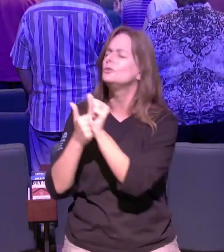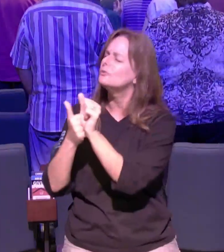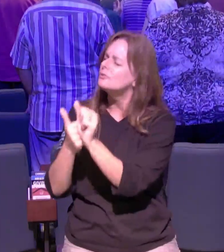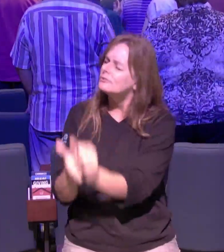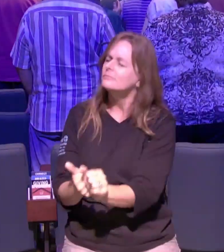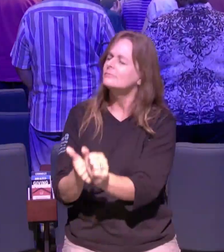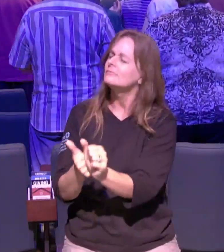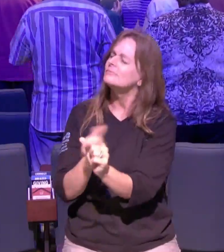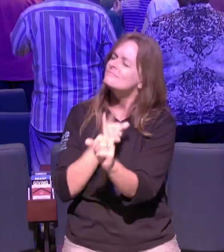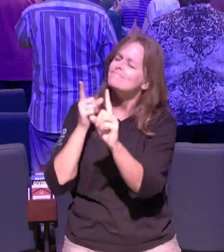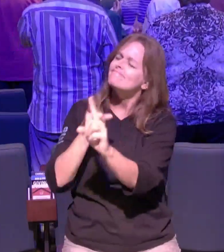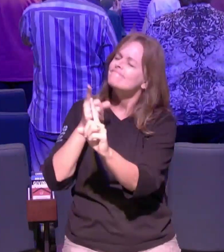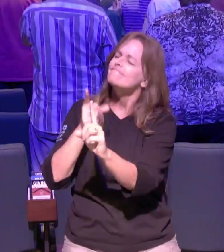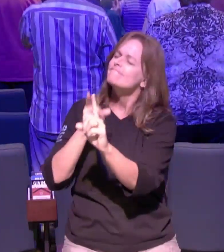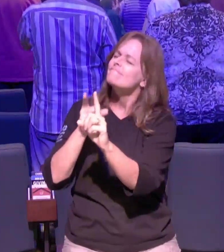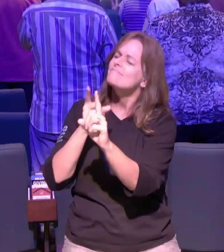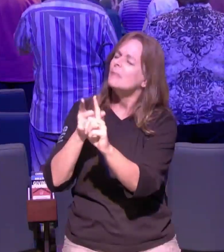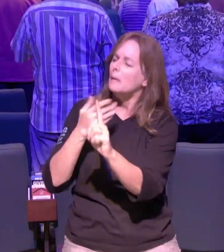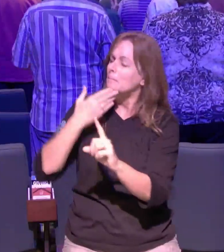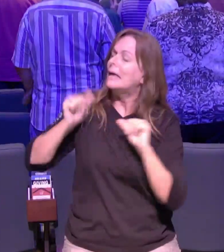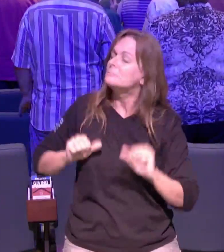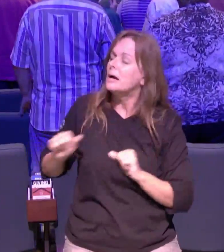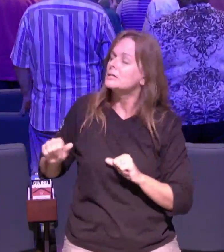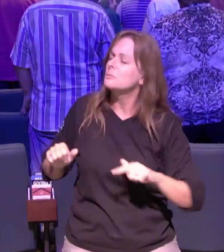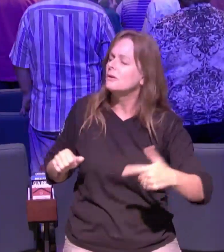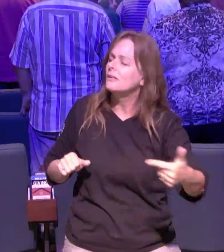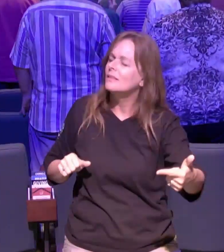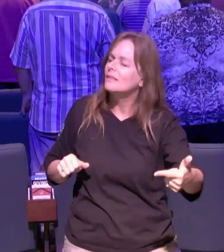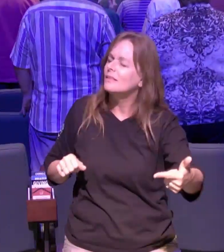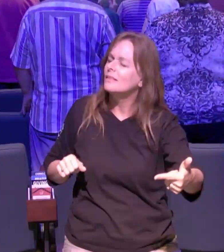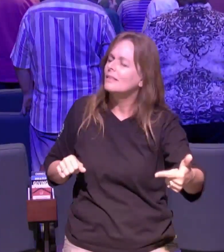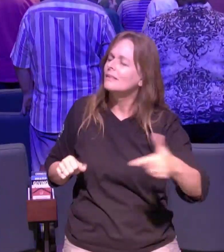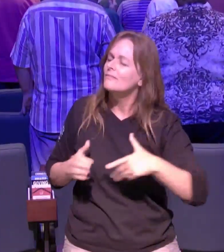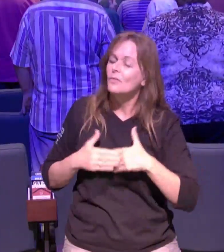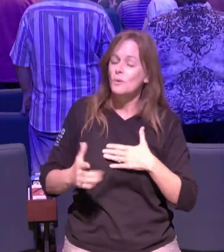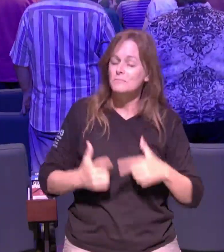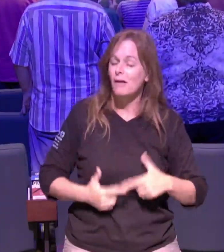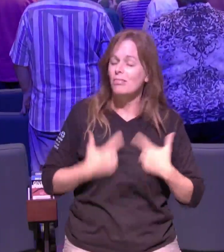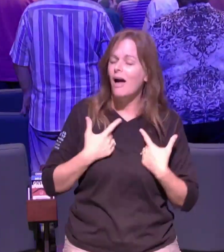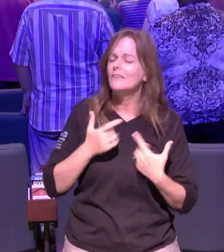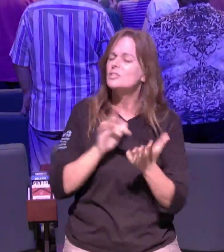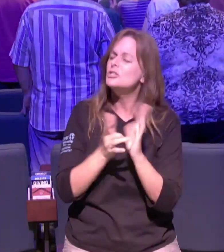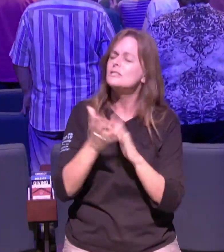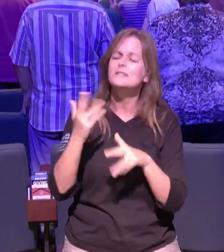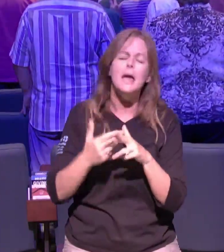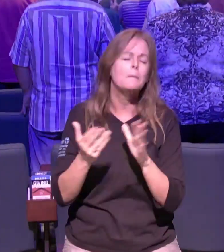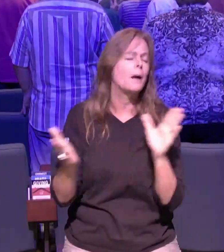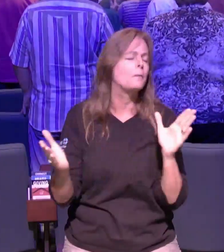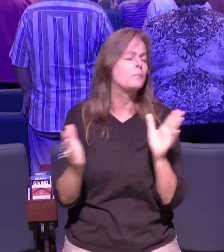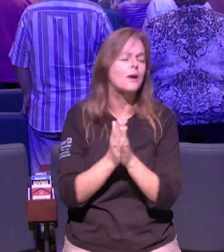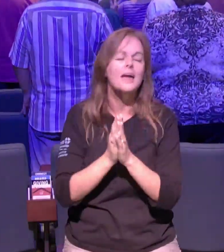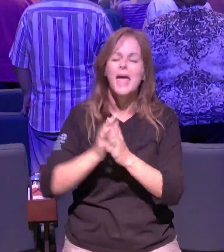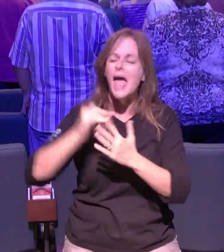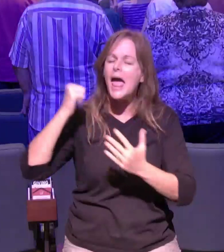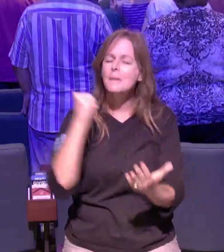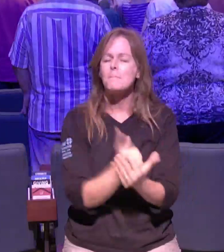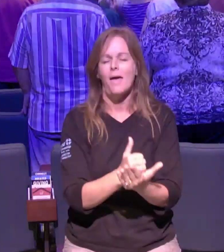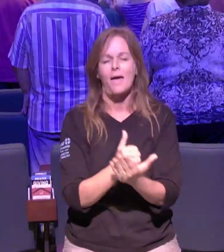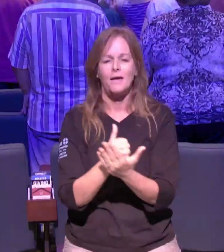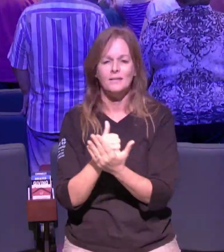for the rest of my life in jesus name i pray amen church